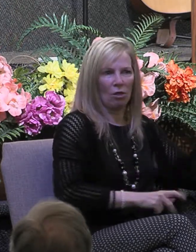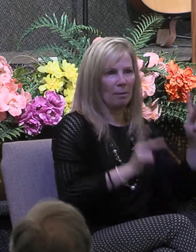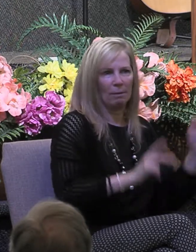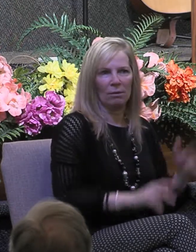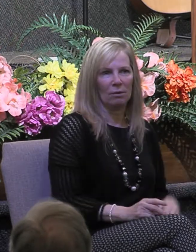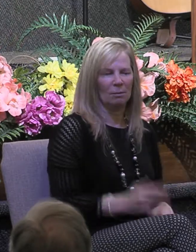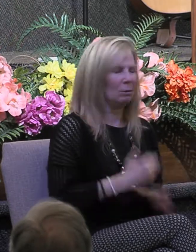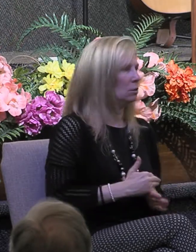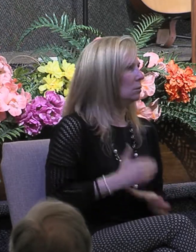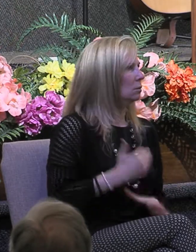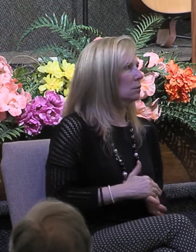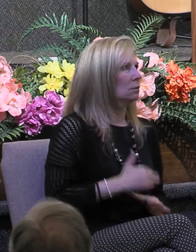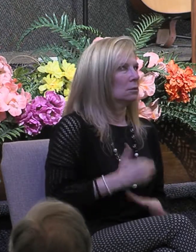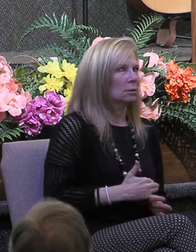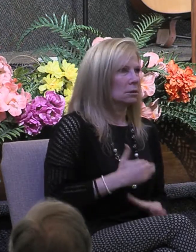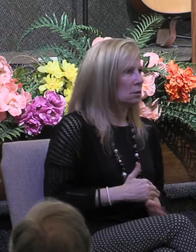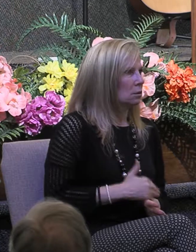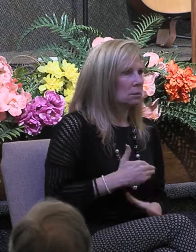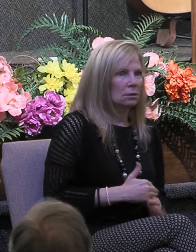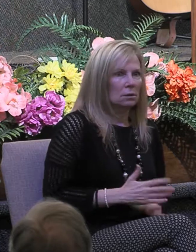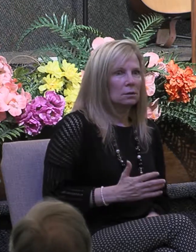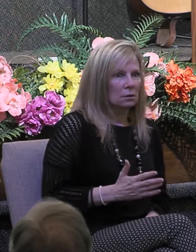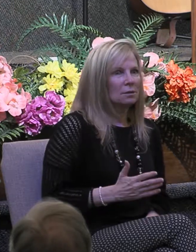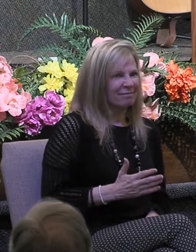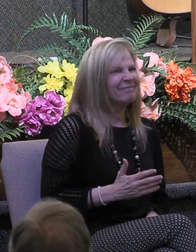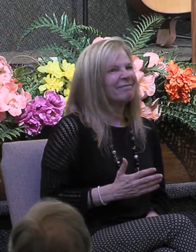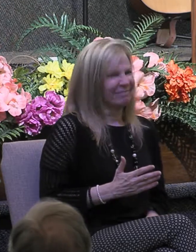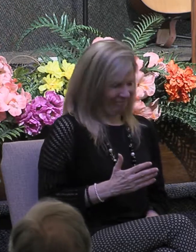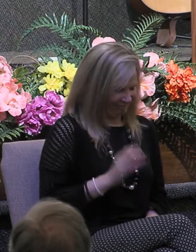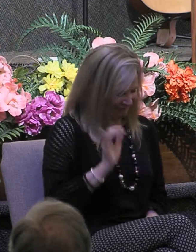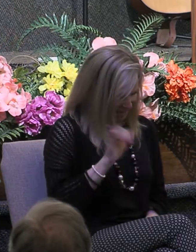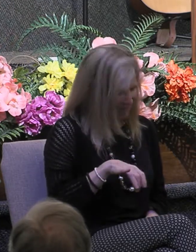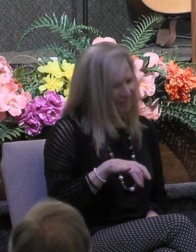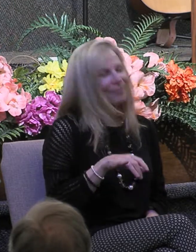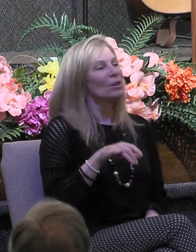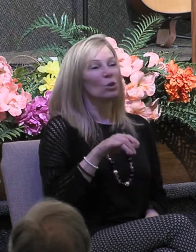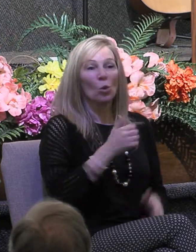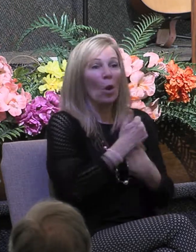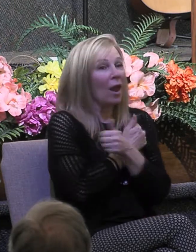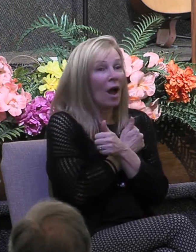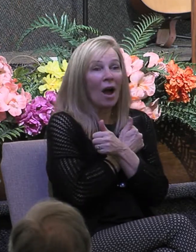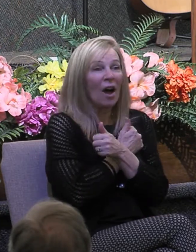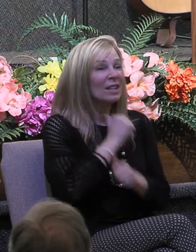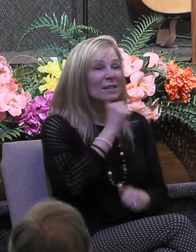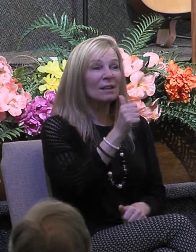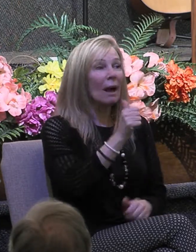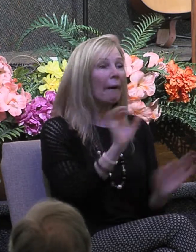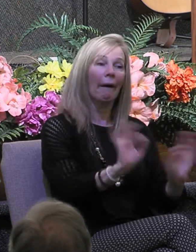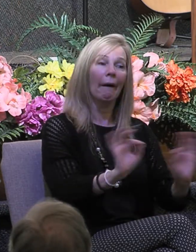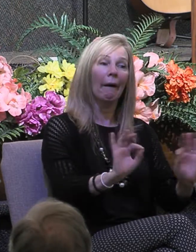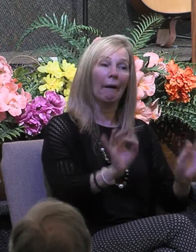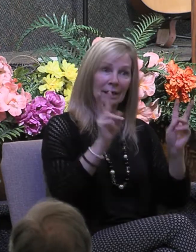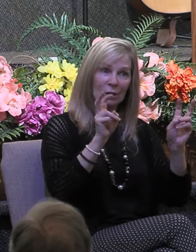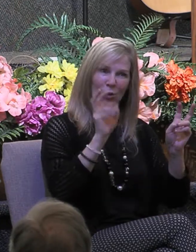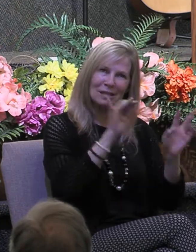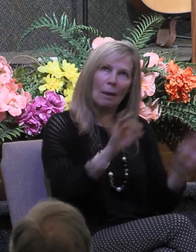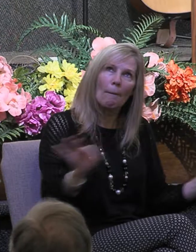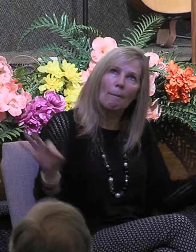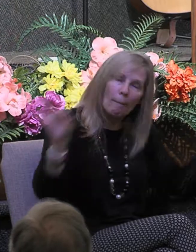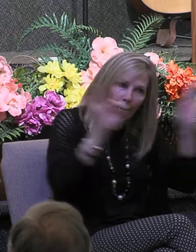cymbal so folks listen love is not a side issue love is essential issue love is essential